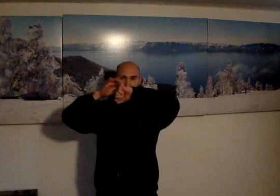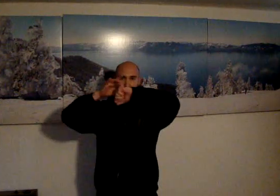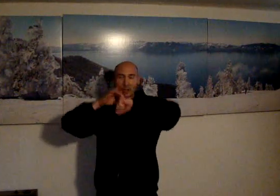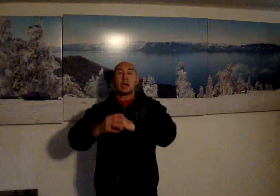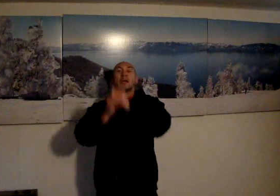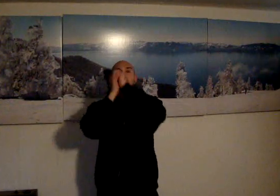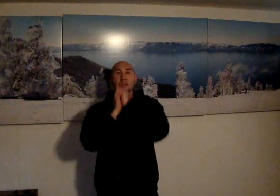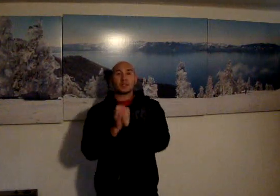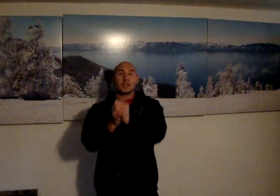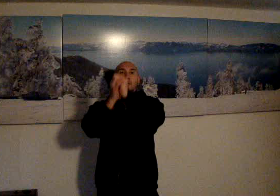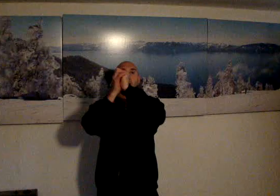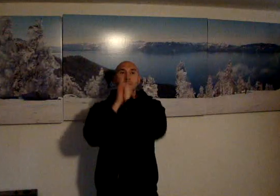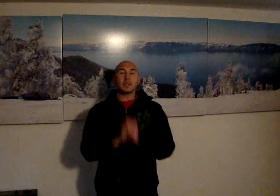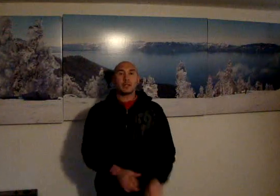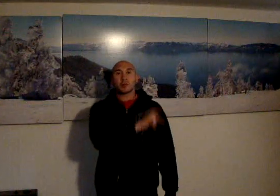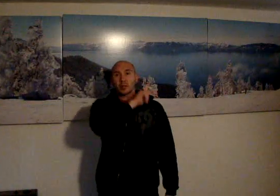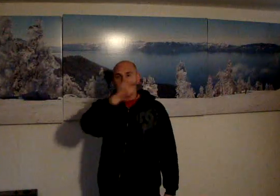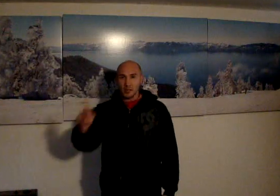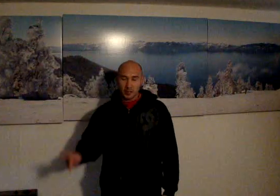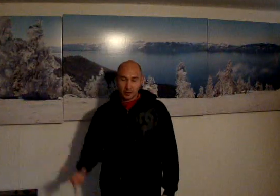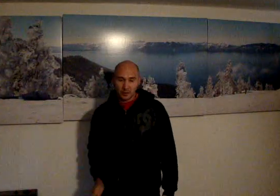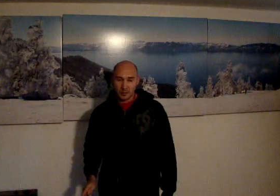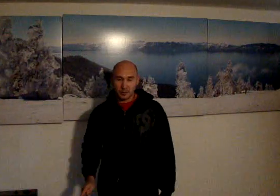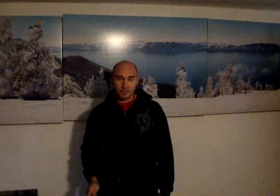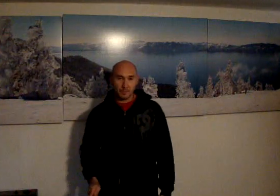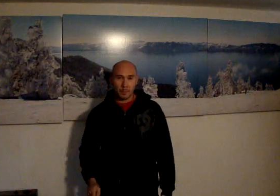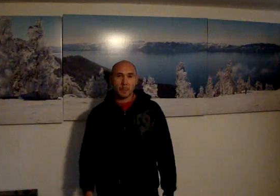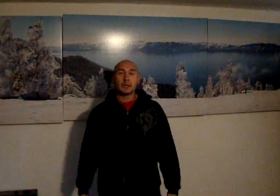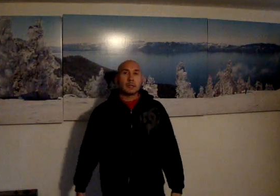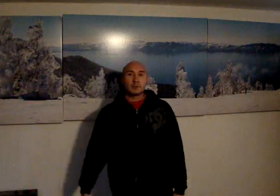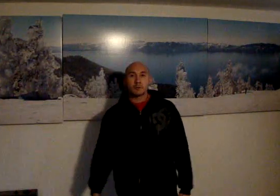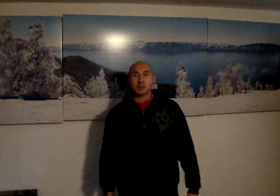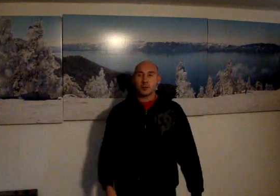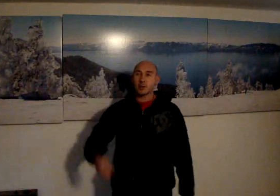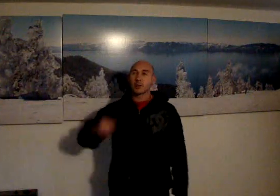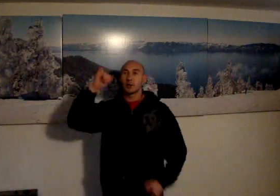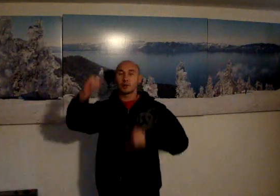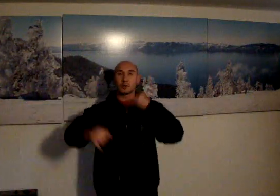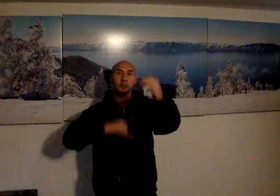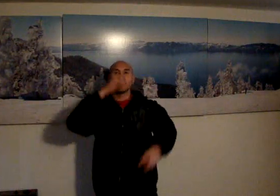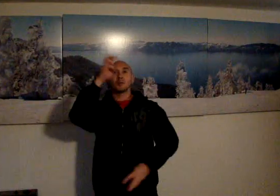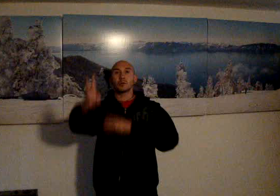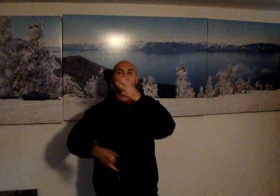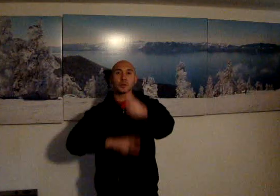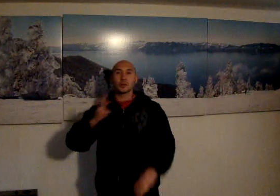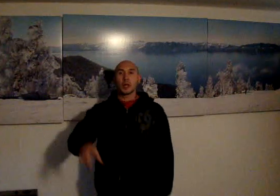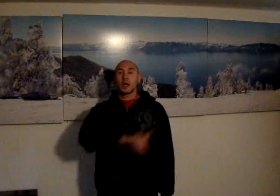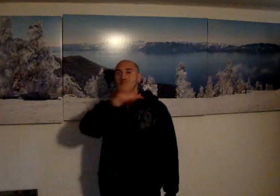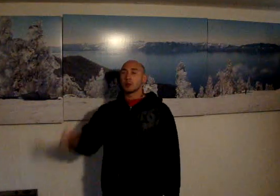receive receive her king first verse joy to the world the